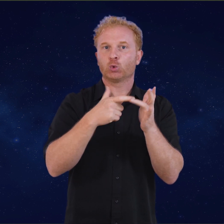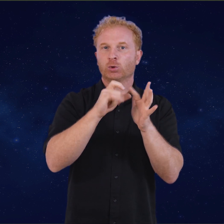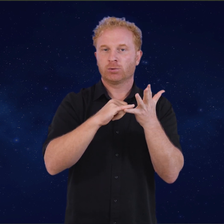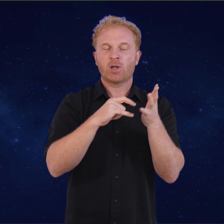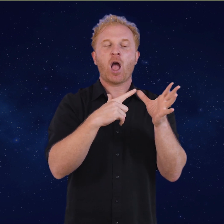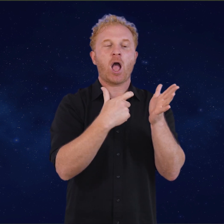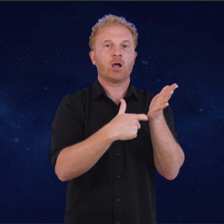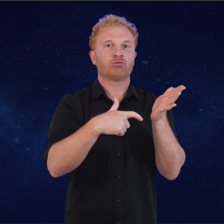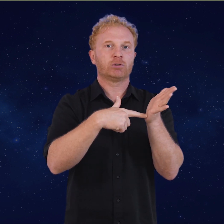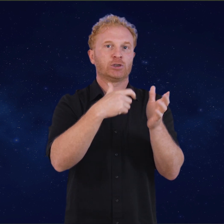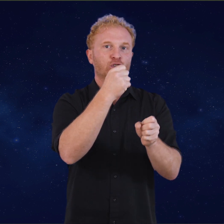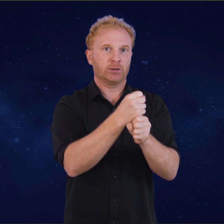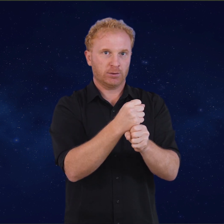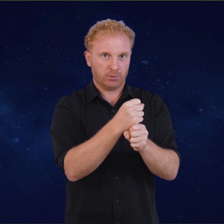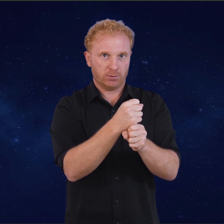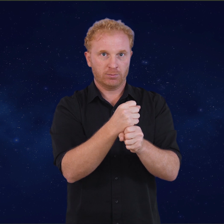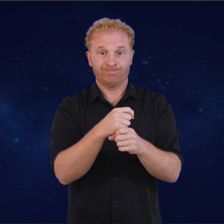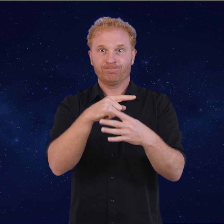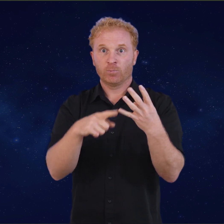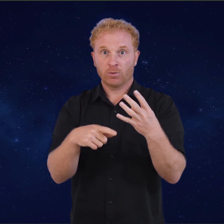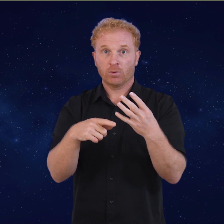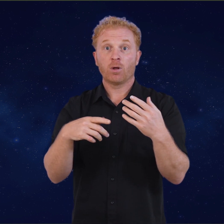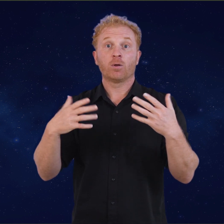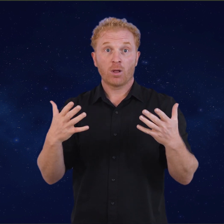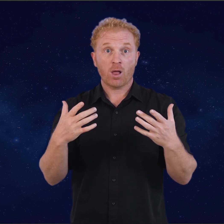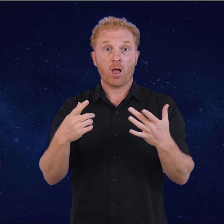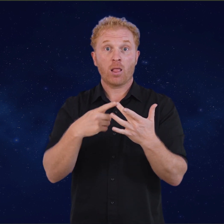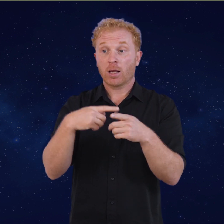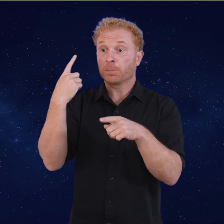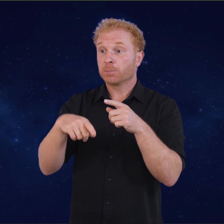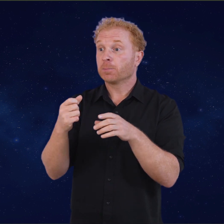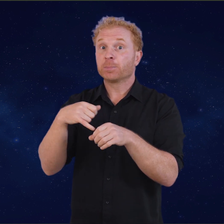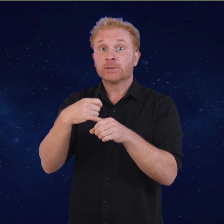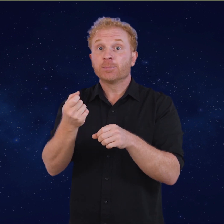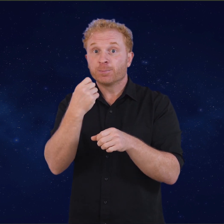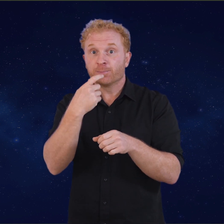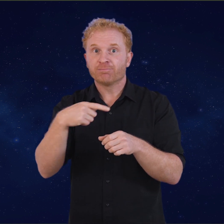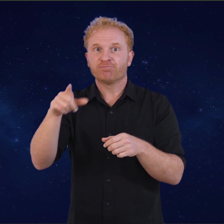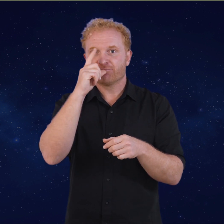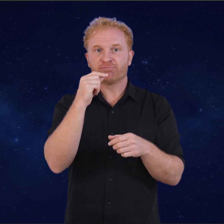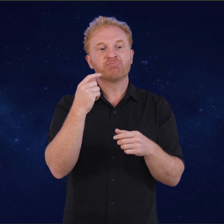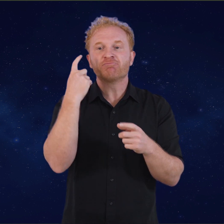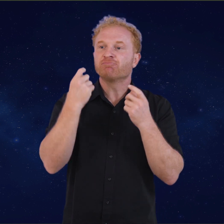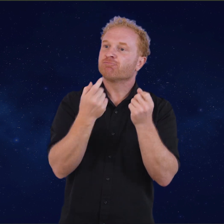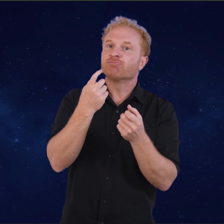Goods needs to have been considered for treatment prior to the psychiatrist resorting to MDMA or